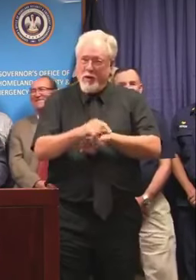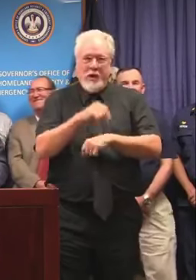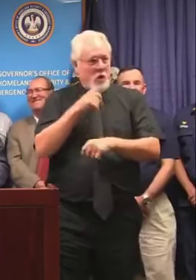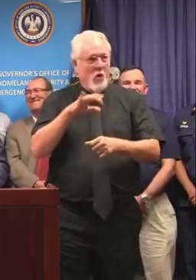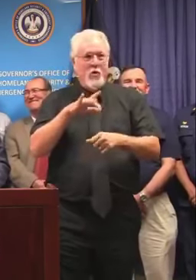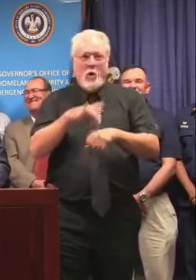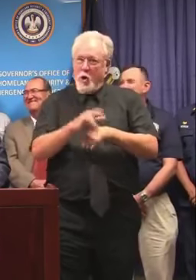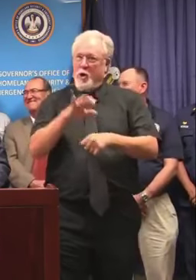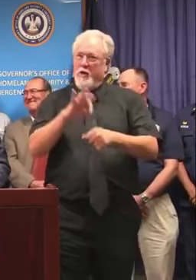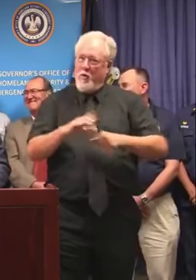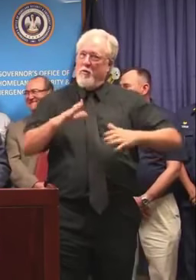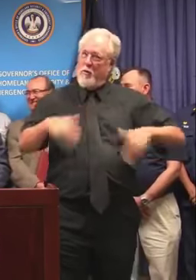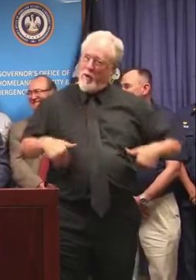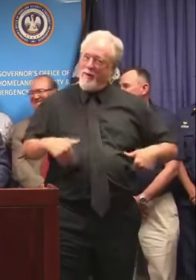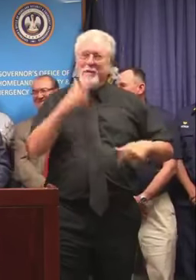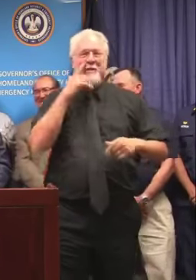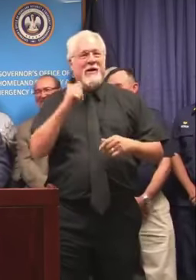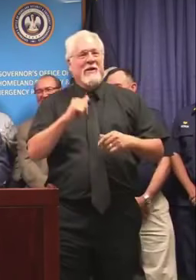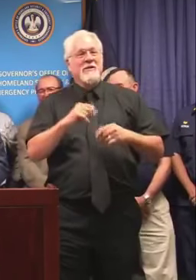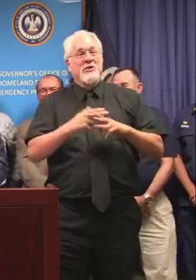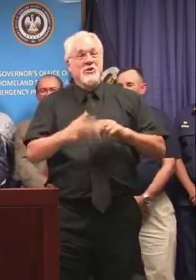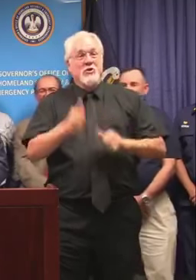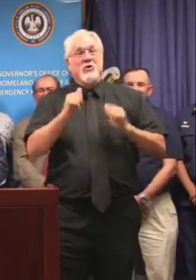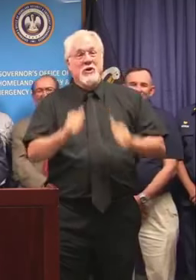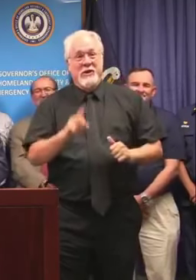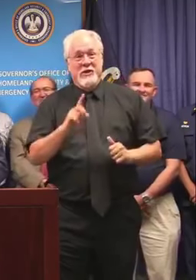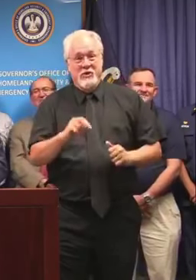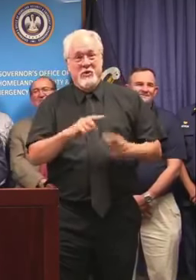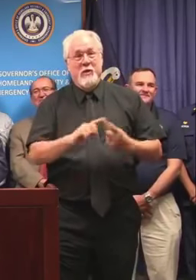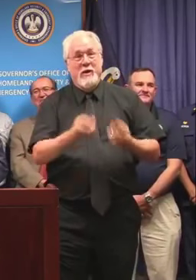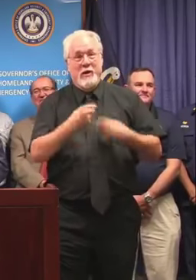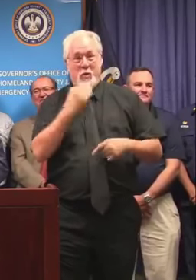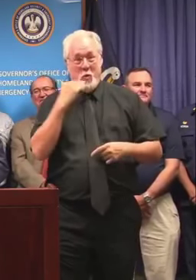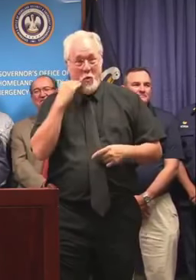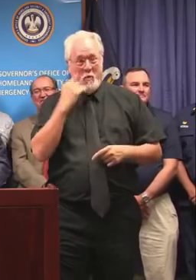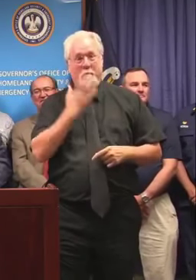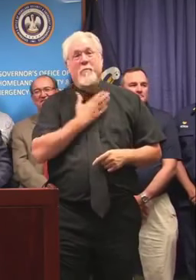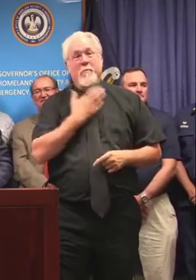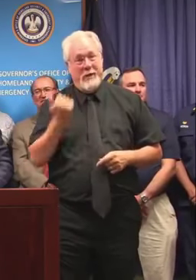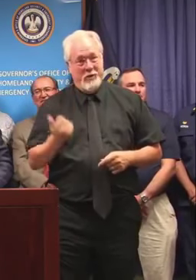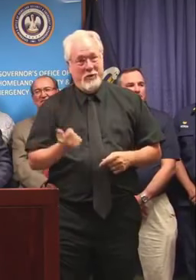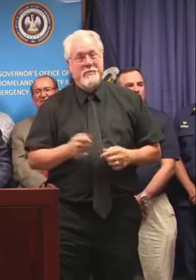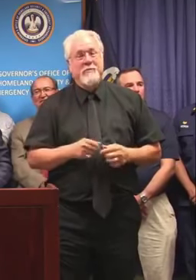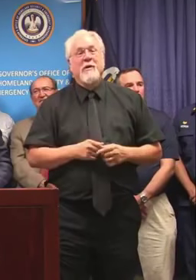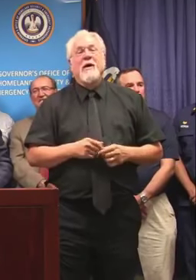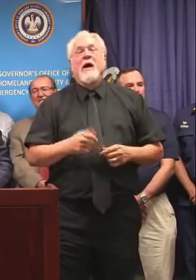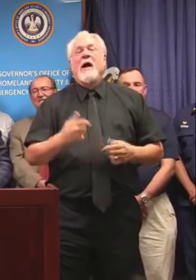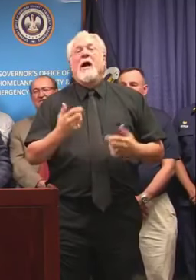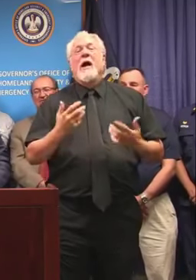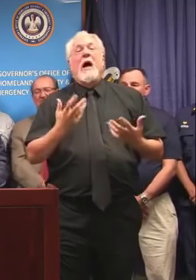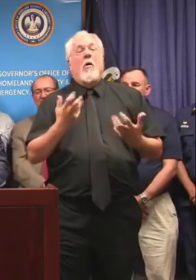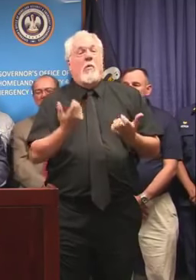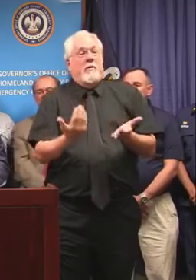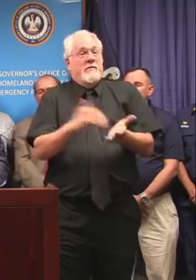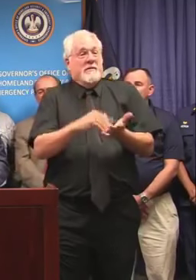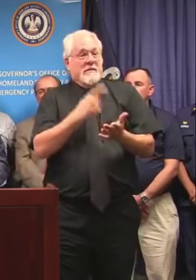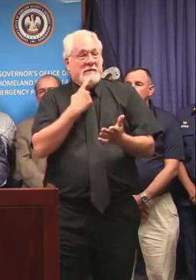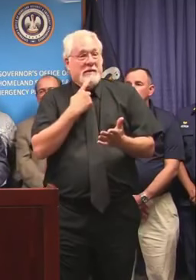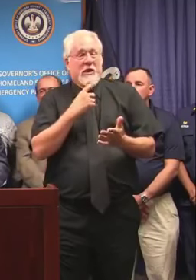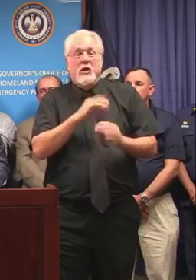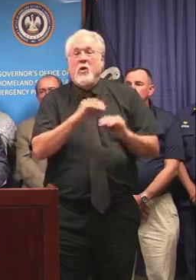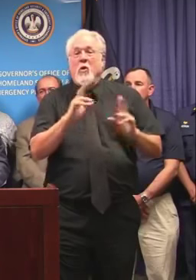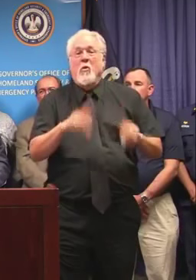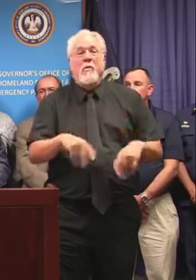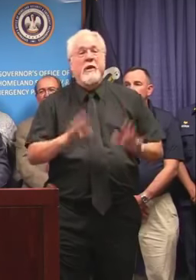because the sooner you can do that and get back home, the better. I want to reiterate that no one should take